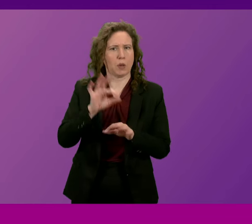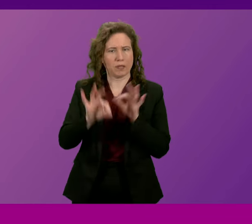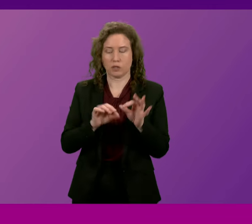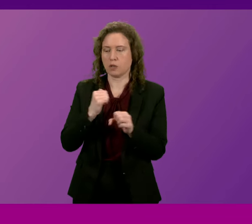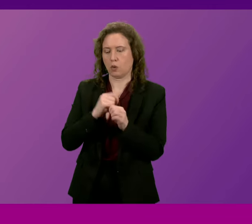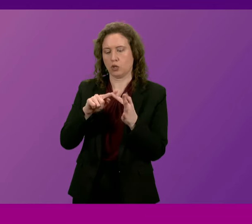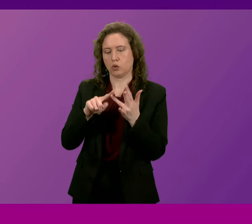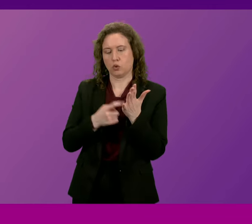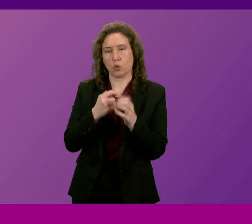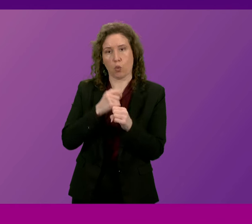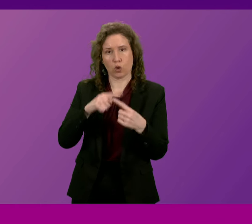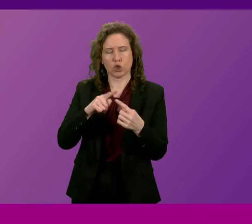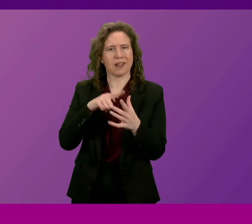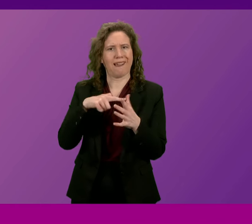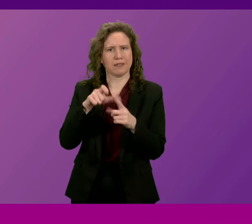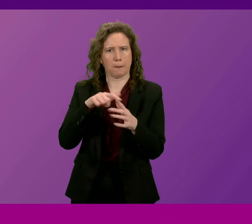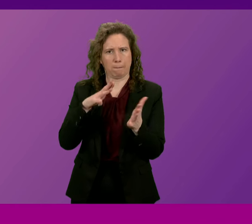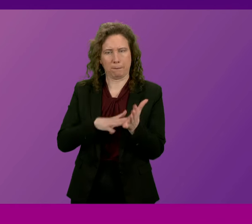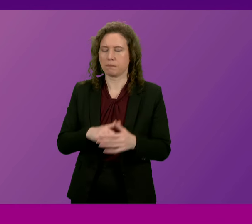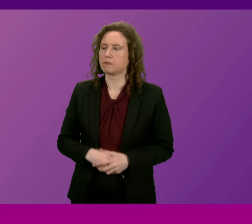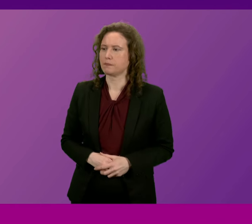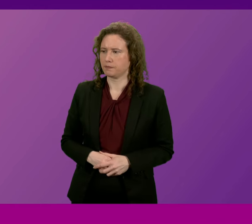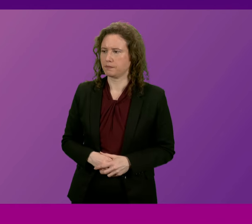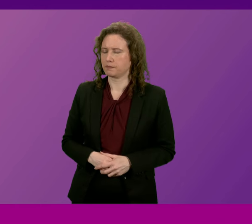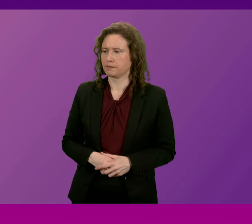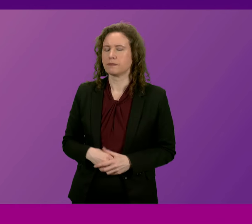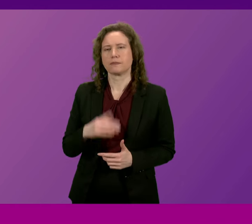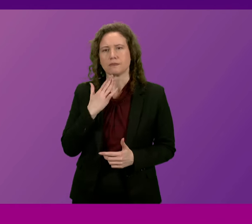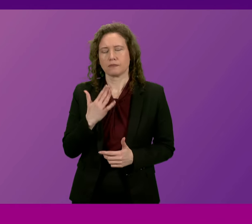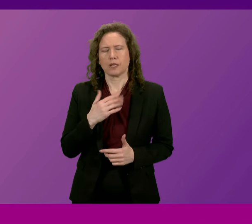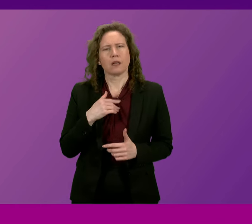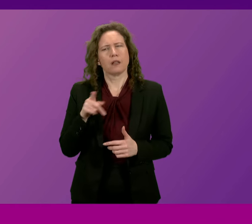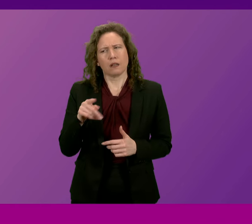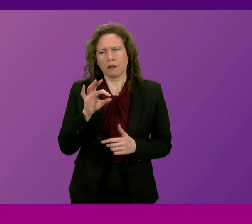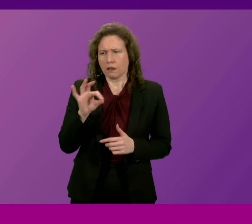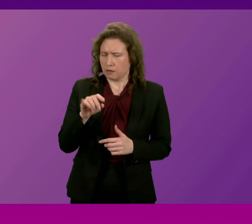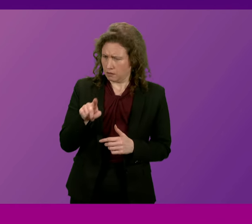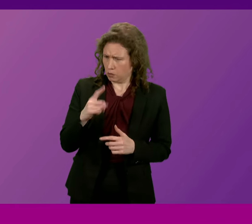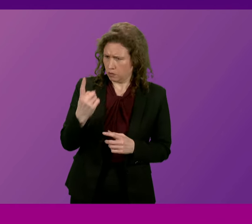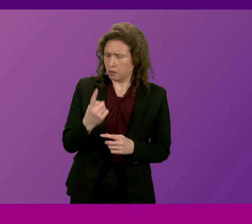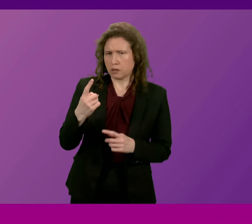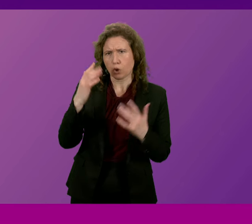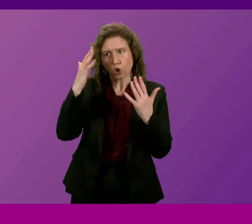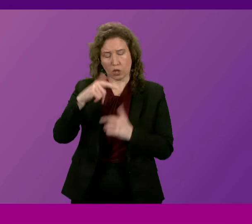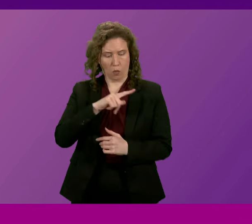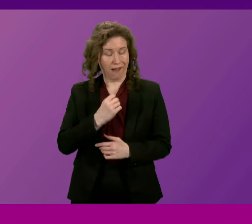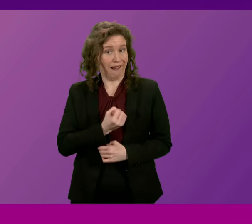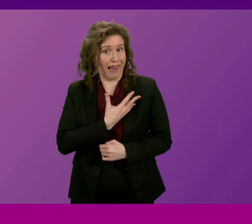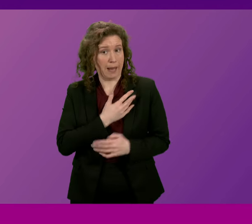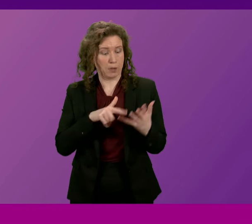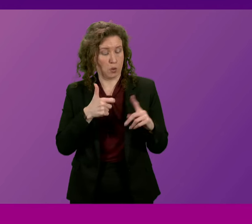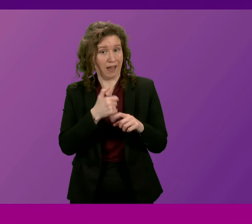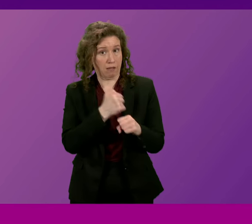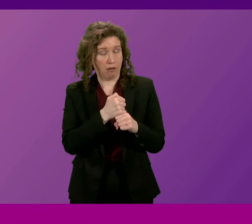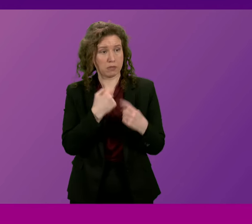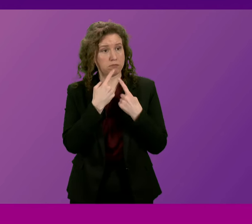George Adam. Thank you, Presiding Officer. Does the First Minister find it concerning that the Labour UK government announced